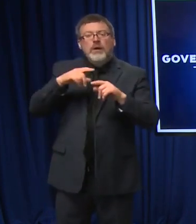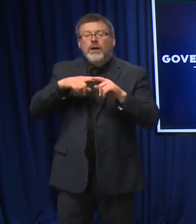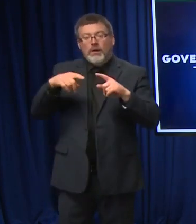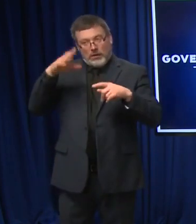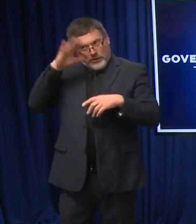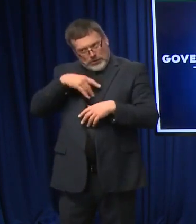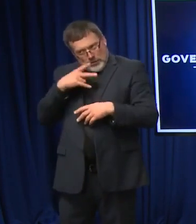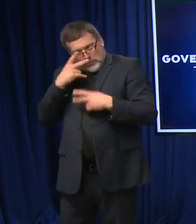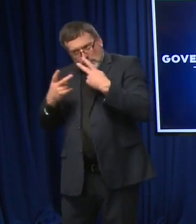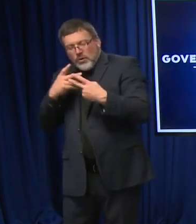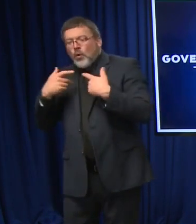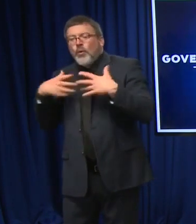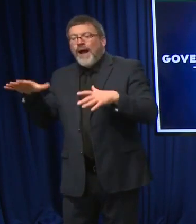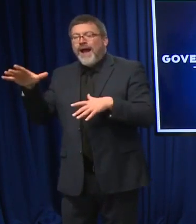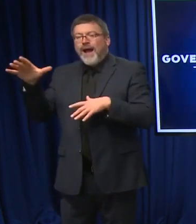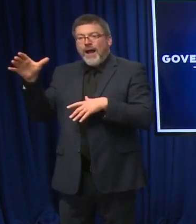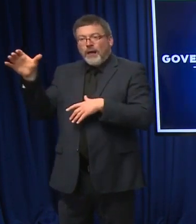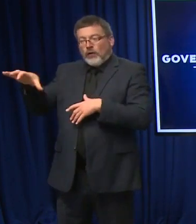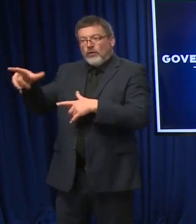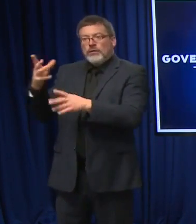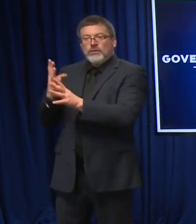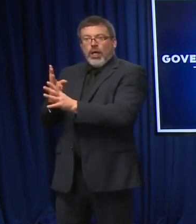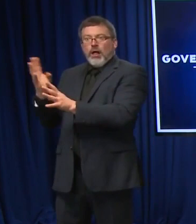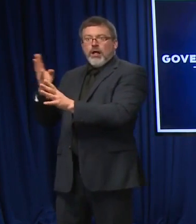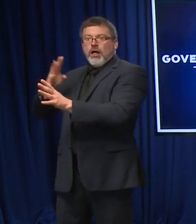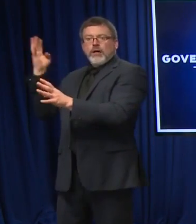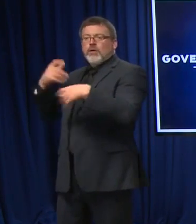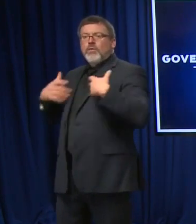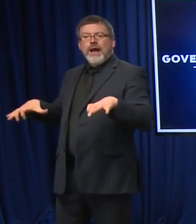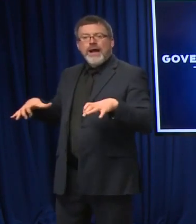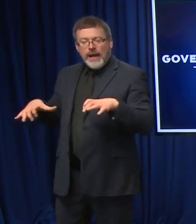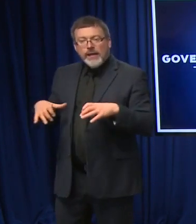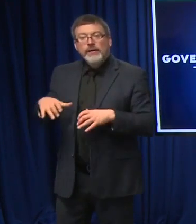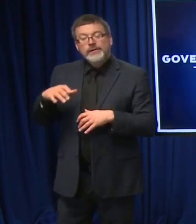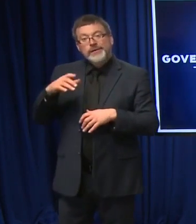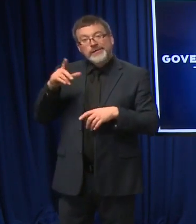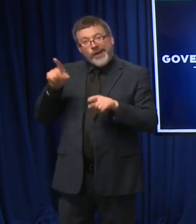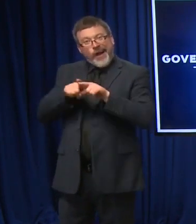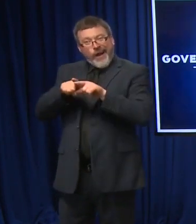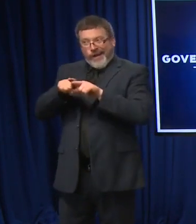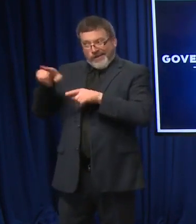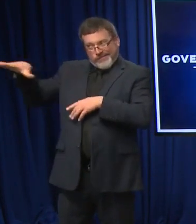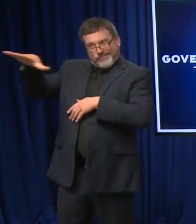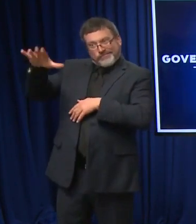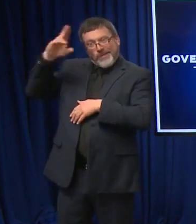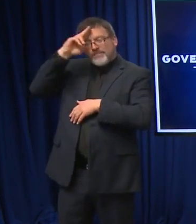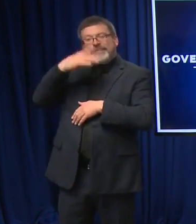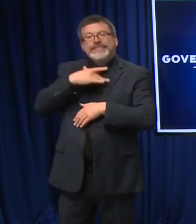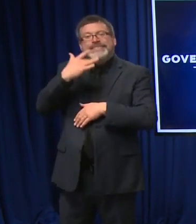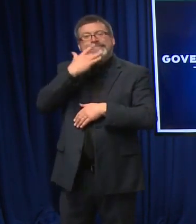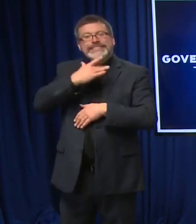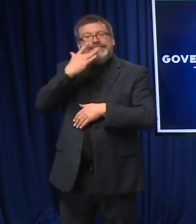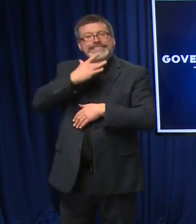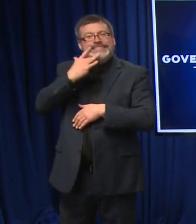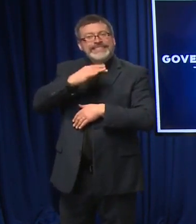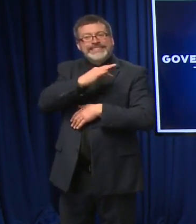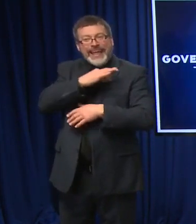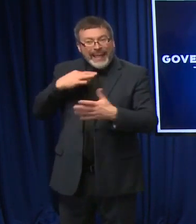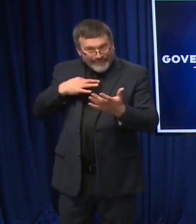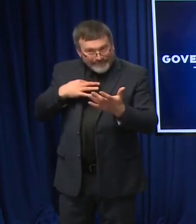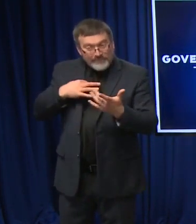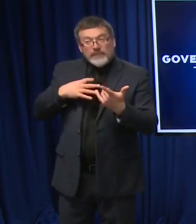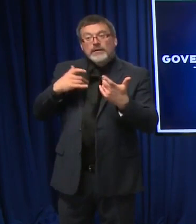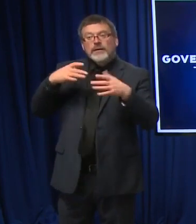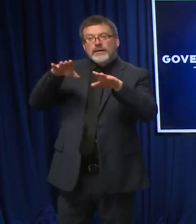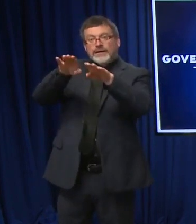and it isn't just the number of people in hospitals. It's the staffing. About 85% of our hospital beds right now in the state are staffed. That